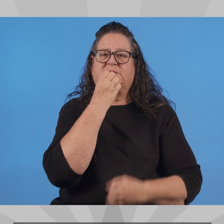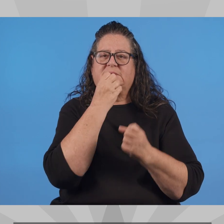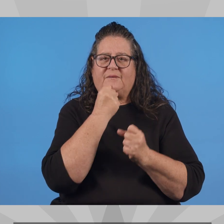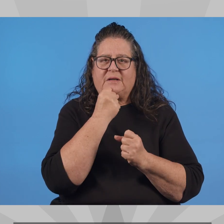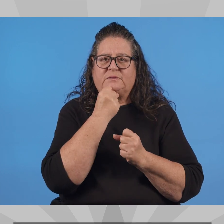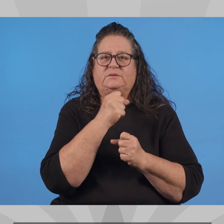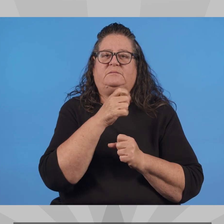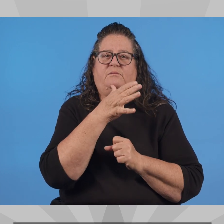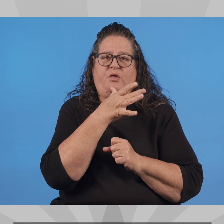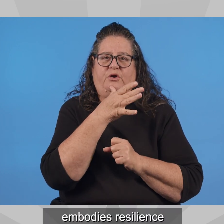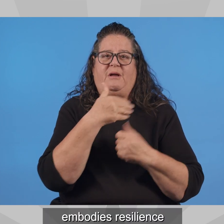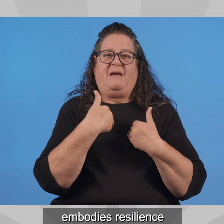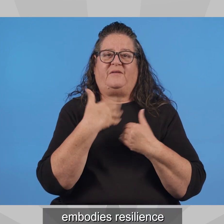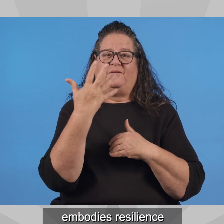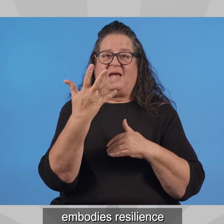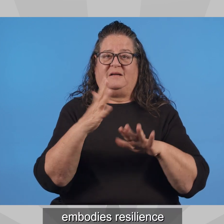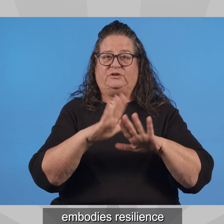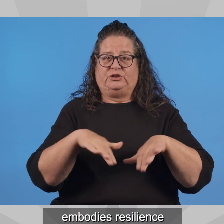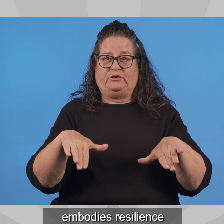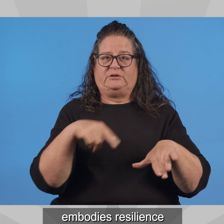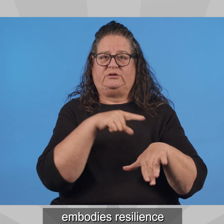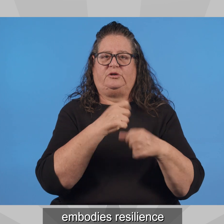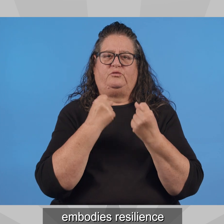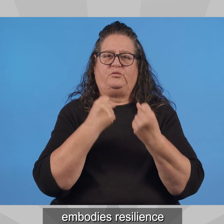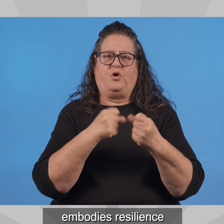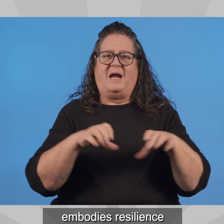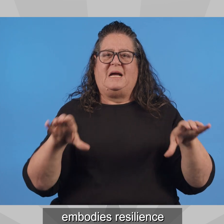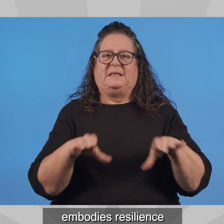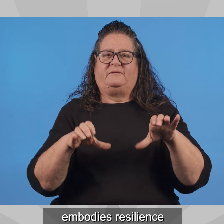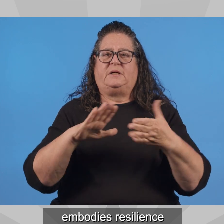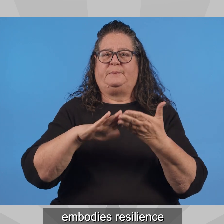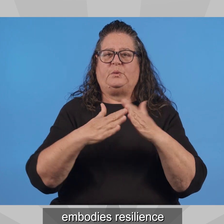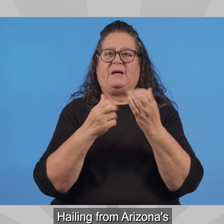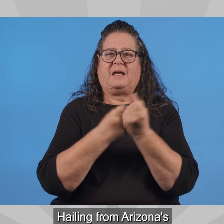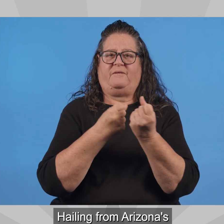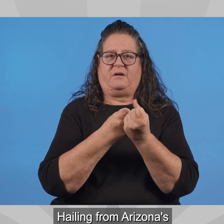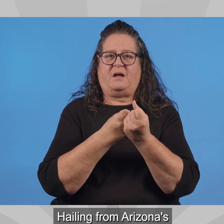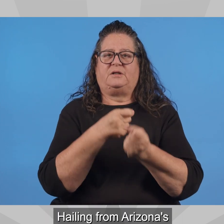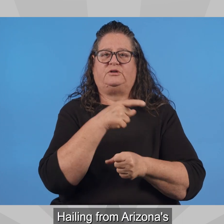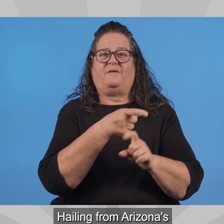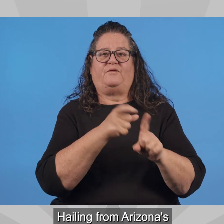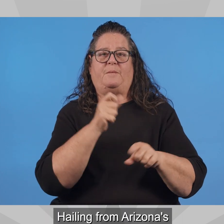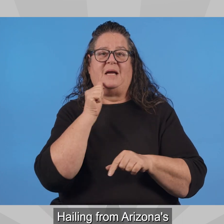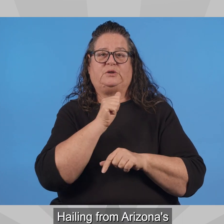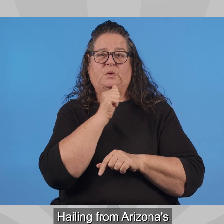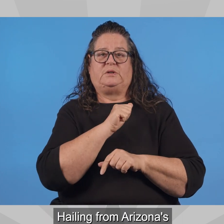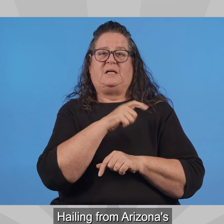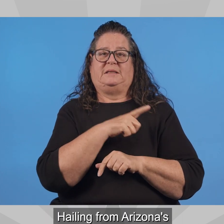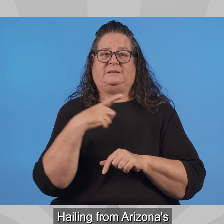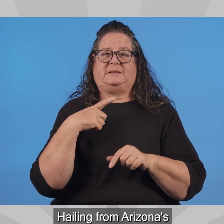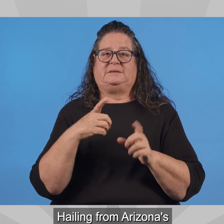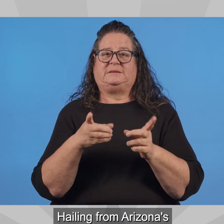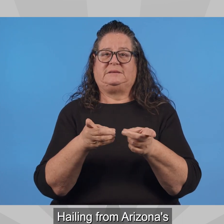a devoted mother of five, embodies resilience and community advocacy. Hailing from Arizona's Legislative